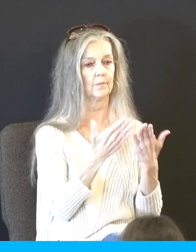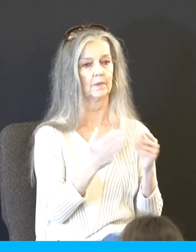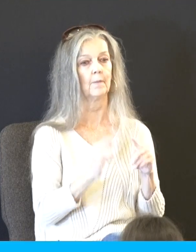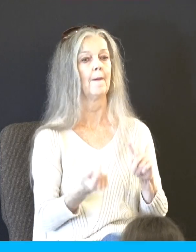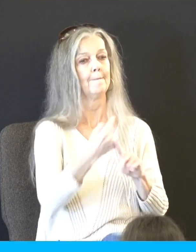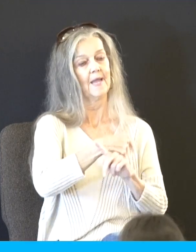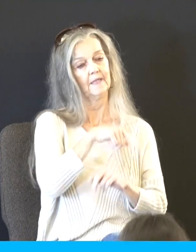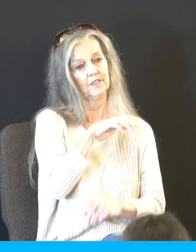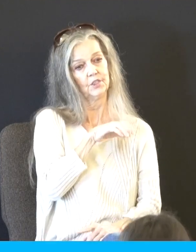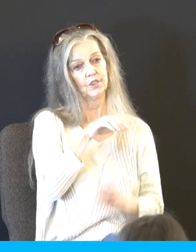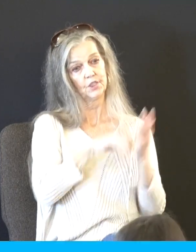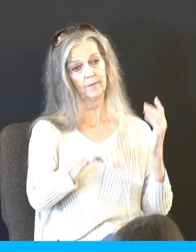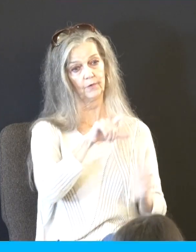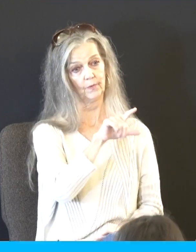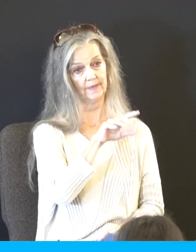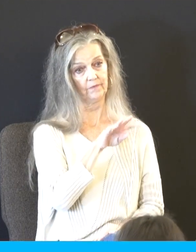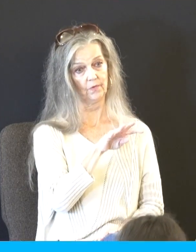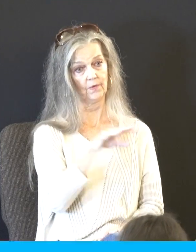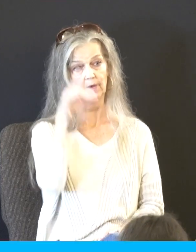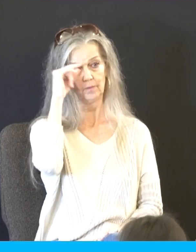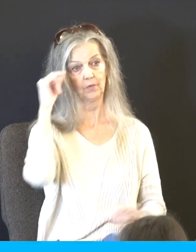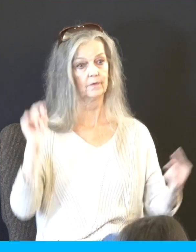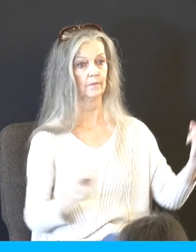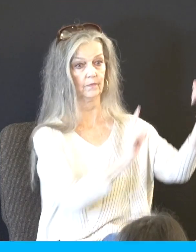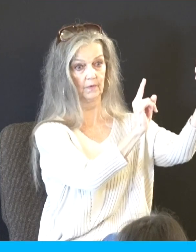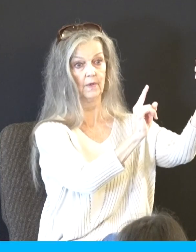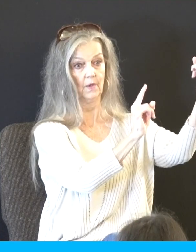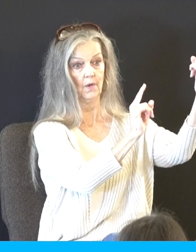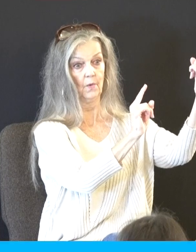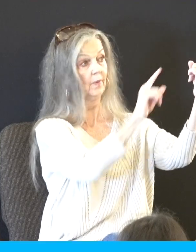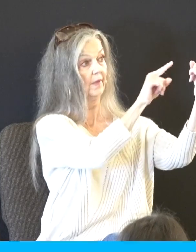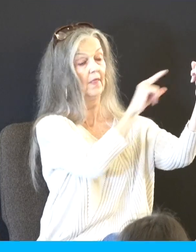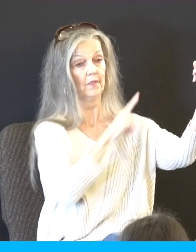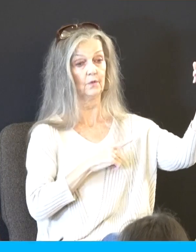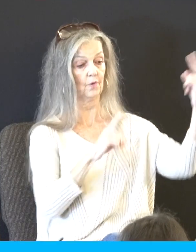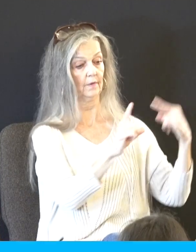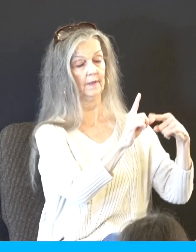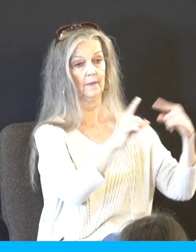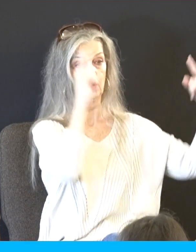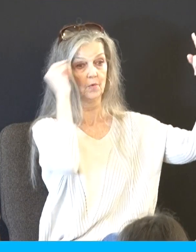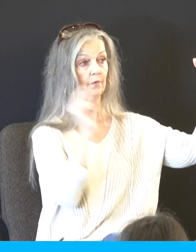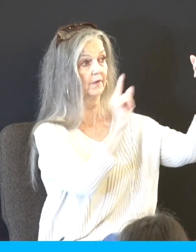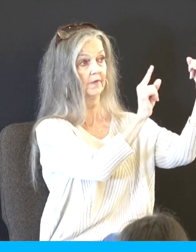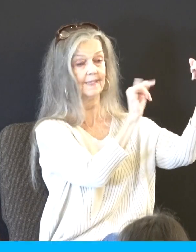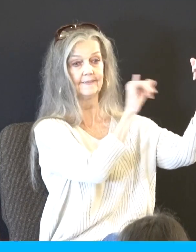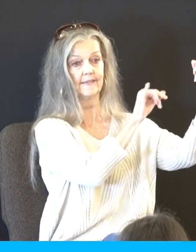we learned that Moses was up on the mountain there with the Lord 40 days and 40 nights. How many remember the